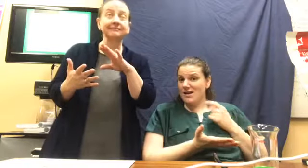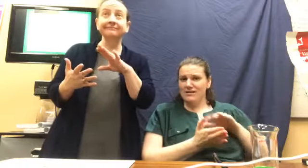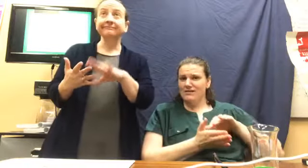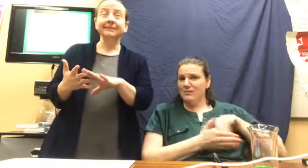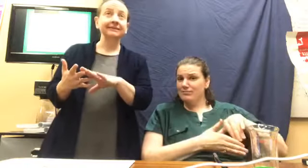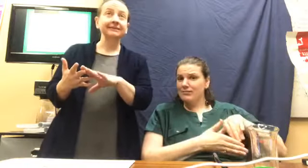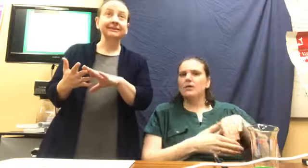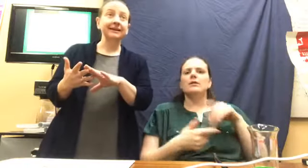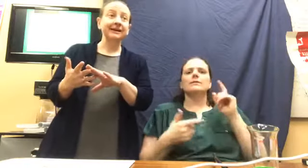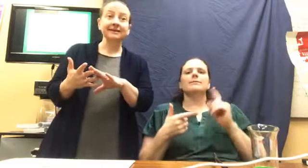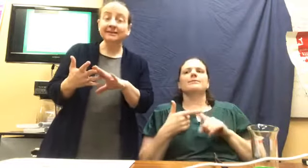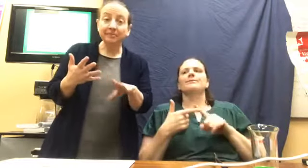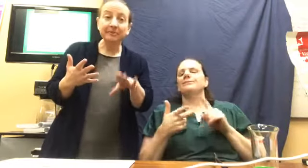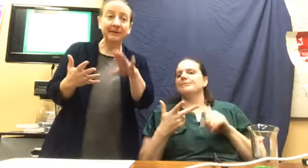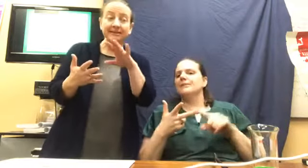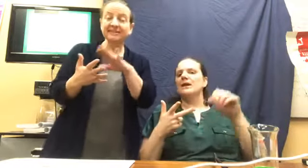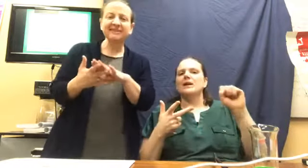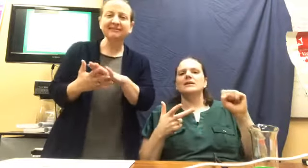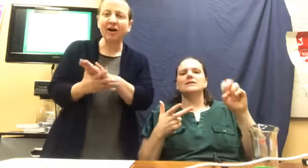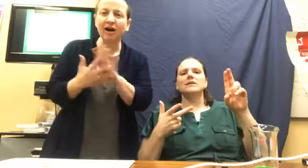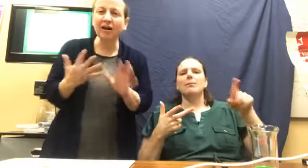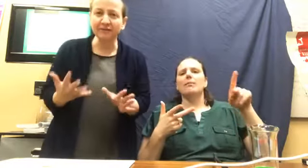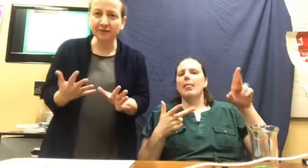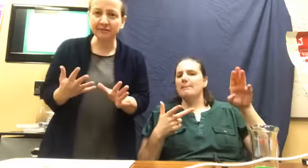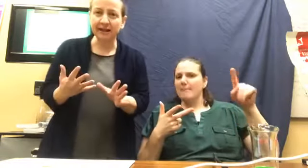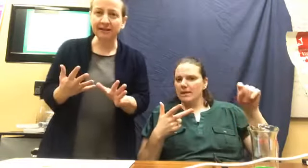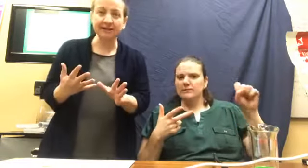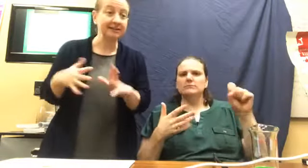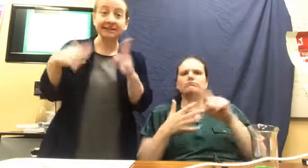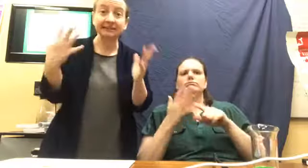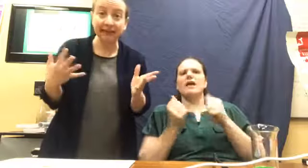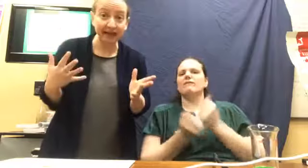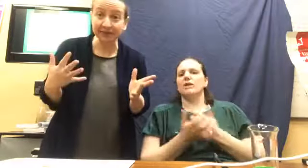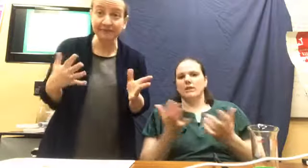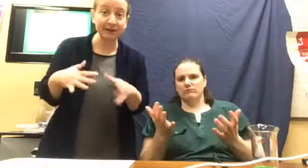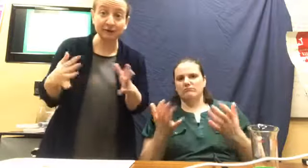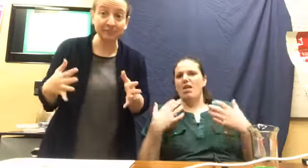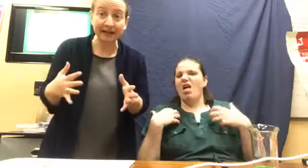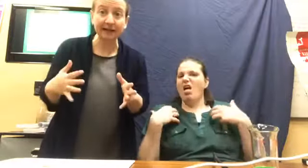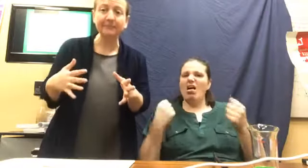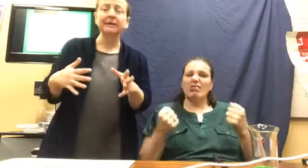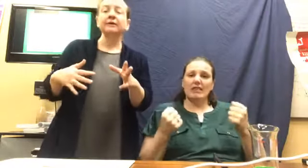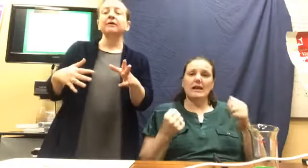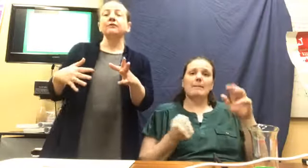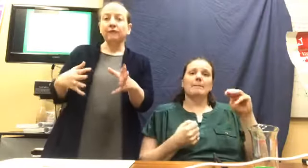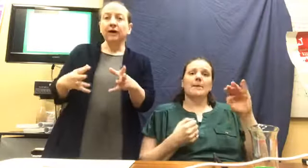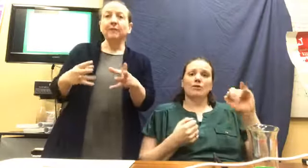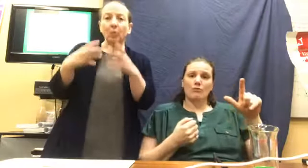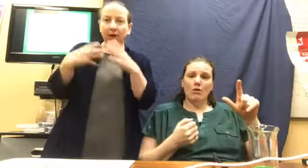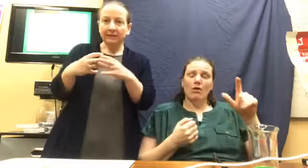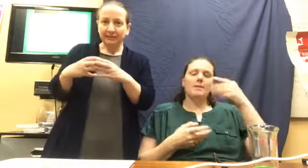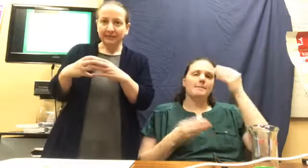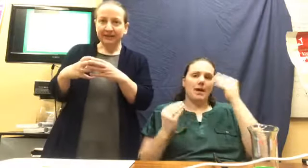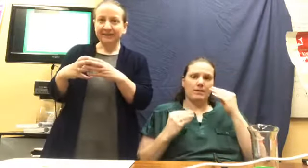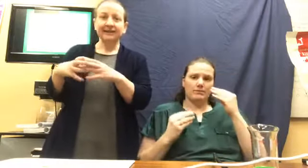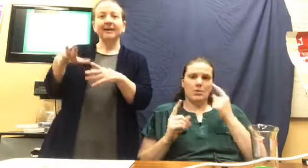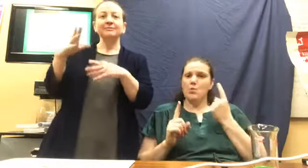uh, supplements, all of those kinds of things. Healthy mineral makeup from one company that comes